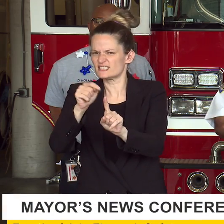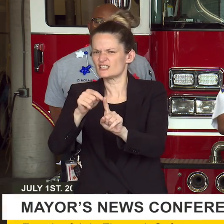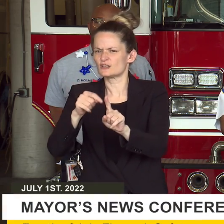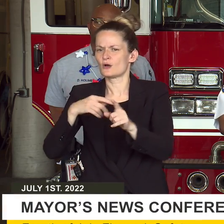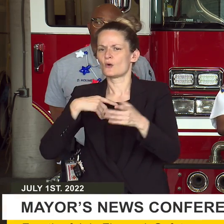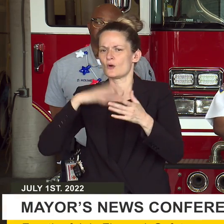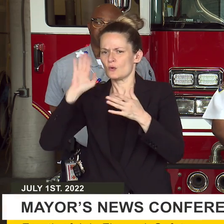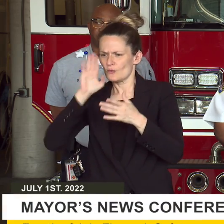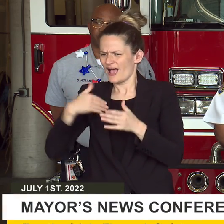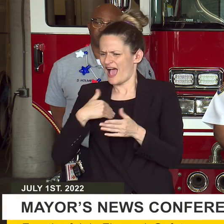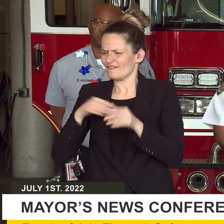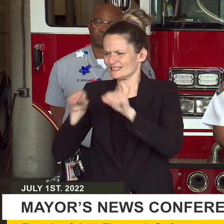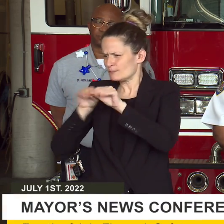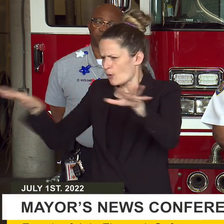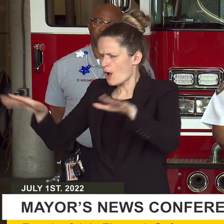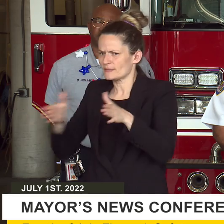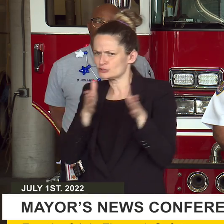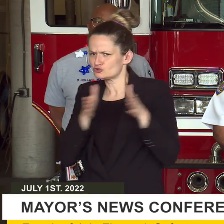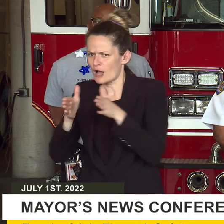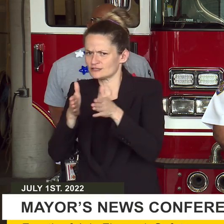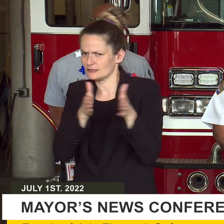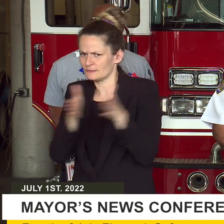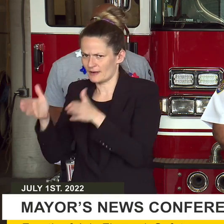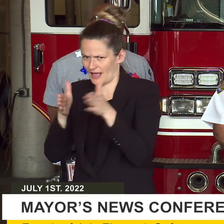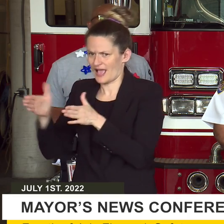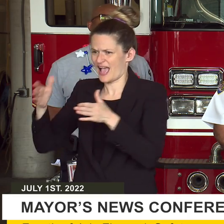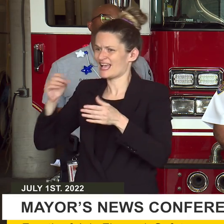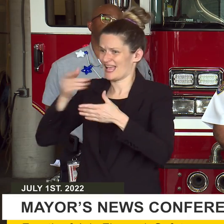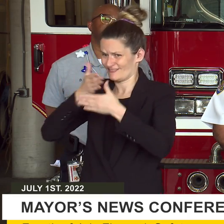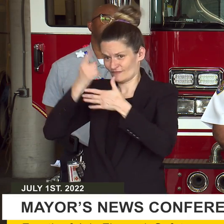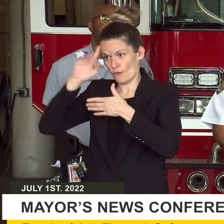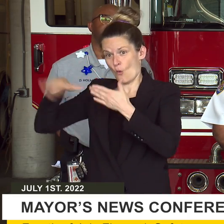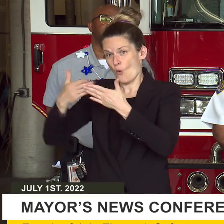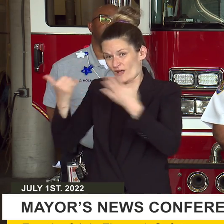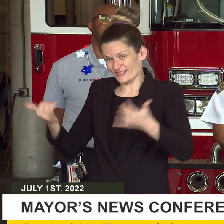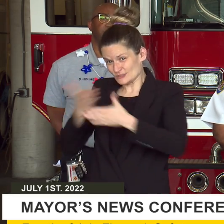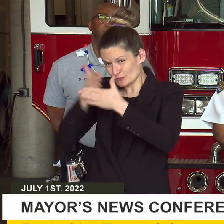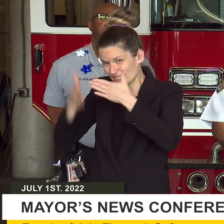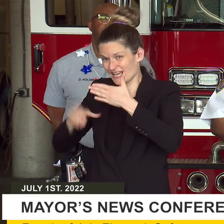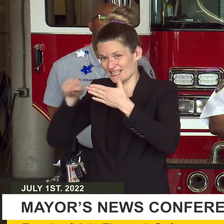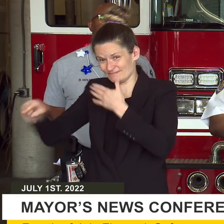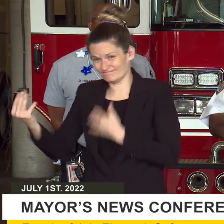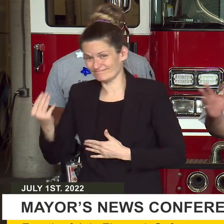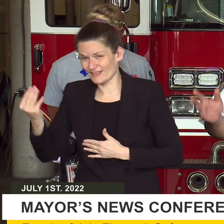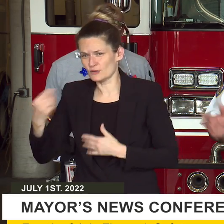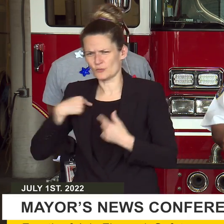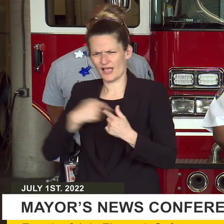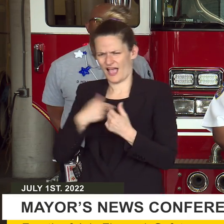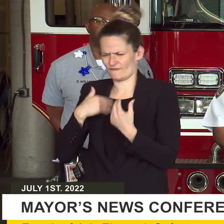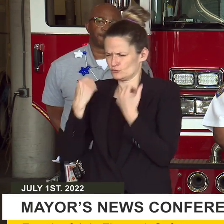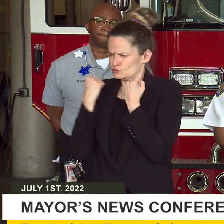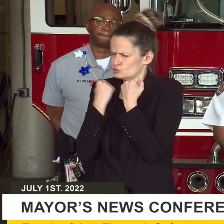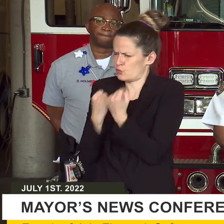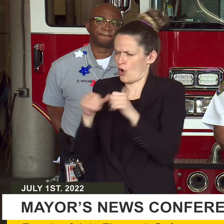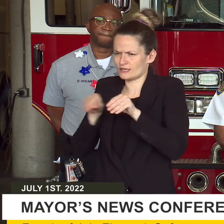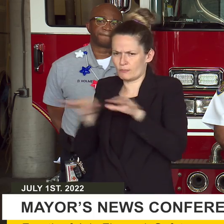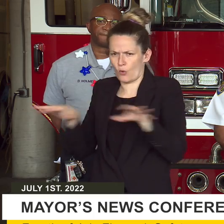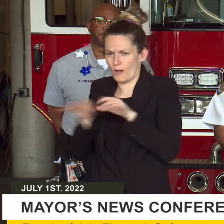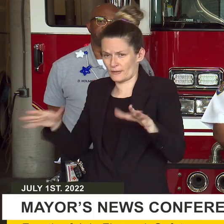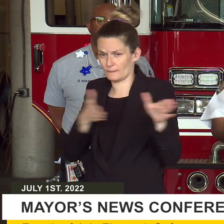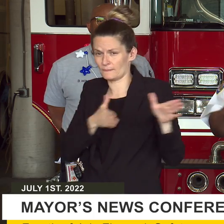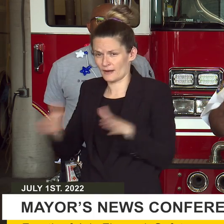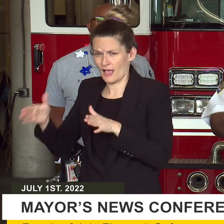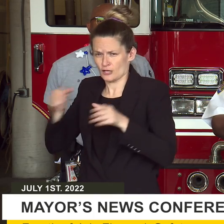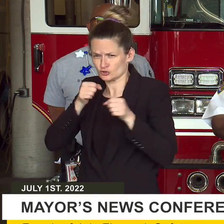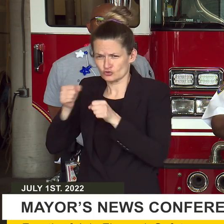every night this week through the 4th of July, and we have a robust deployment strategy everywhere across the city looking